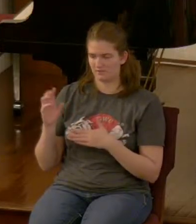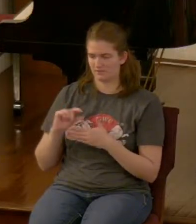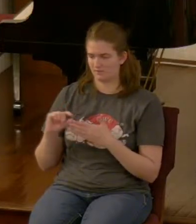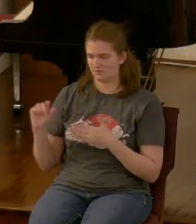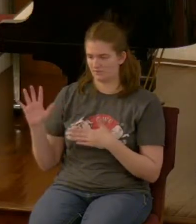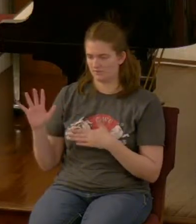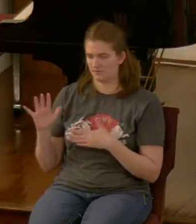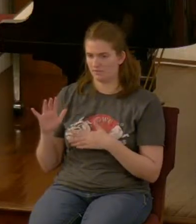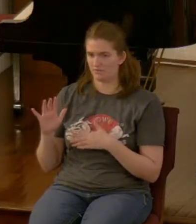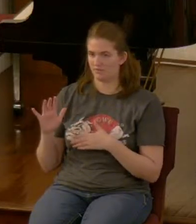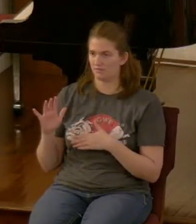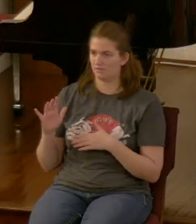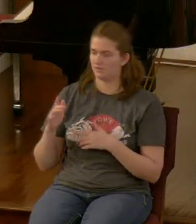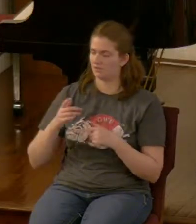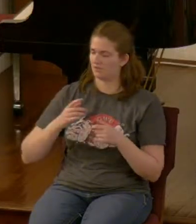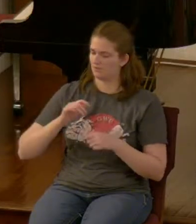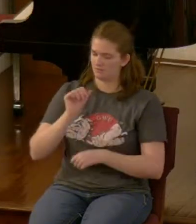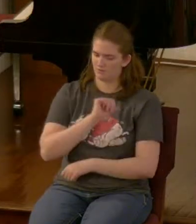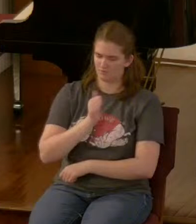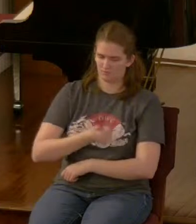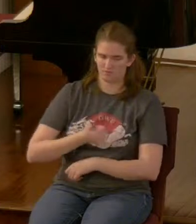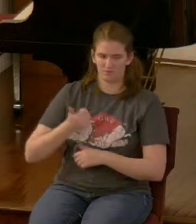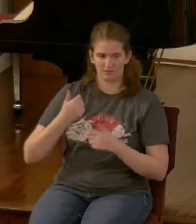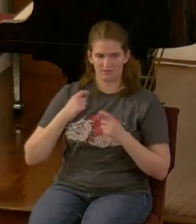months was given to him